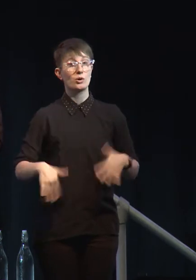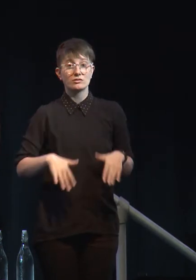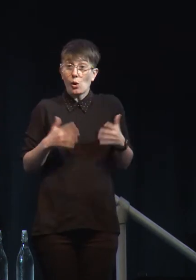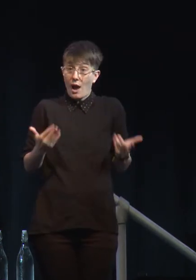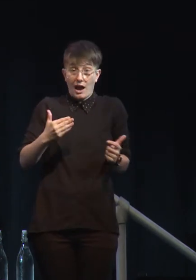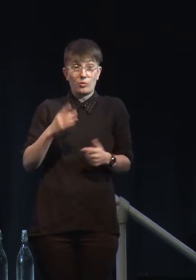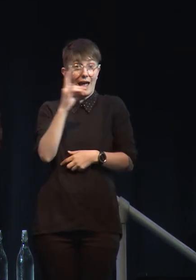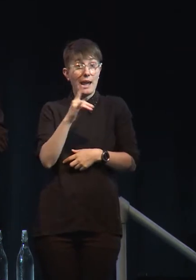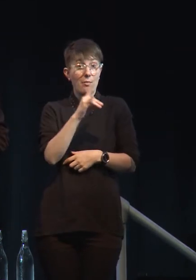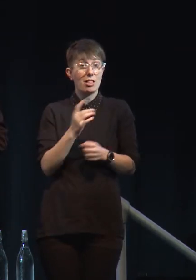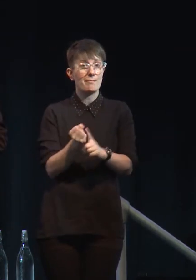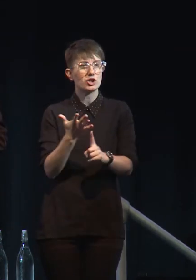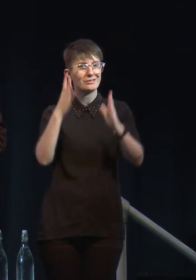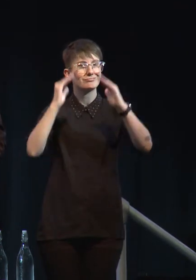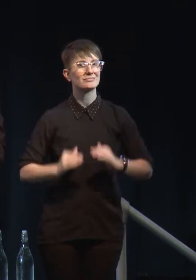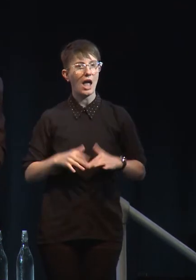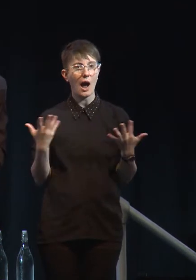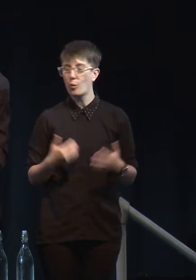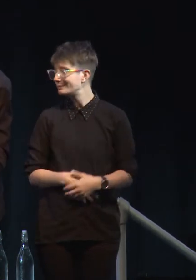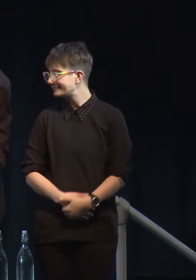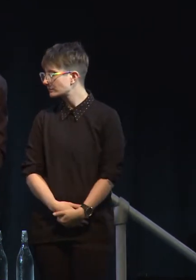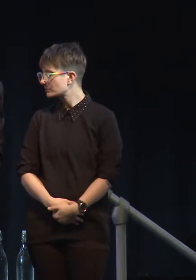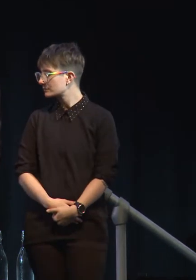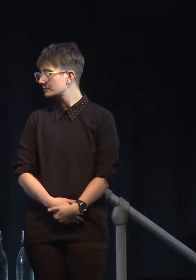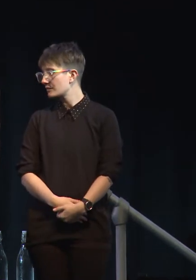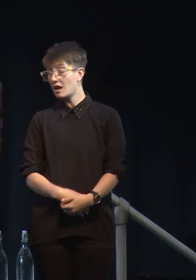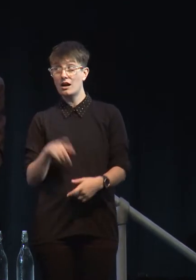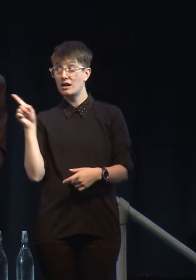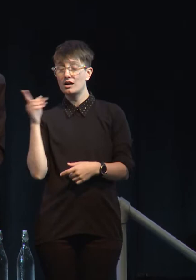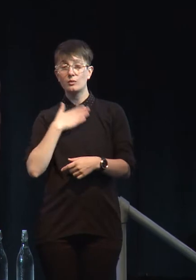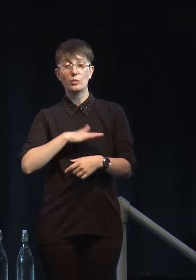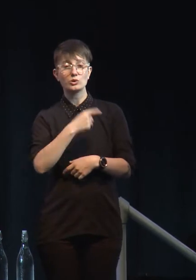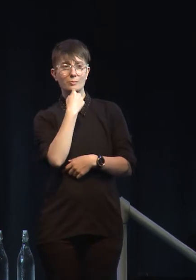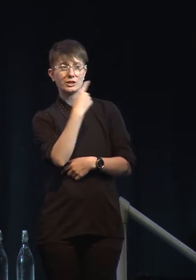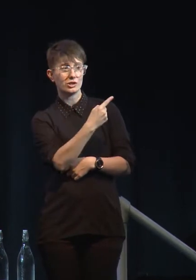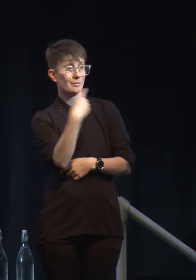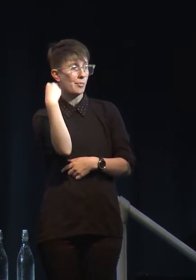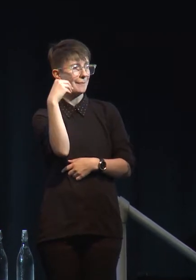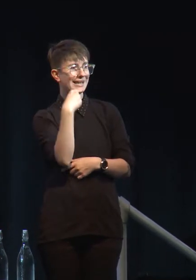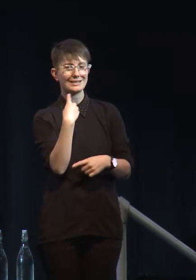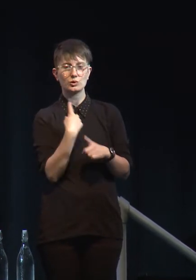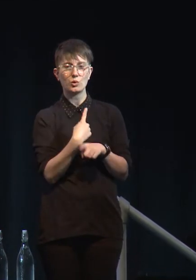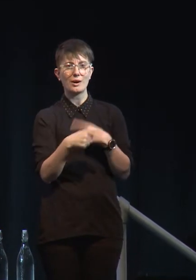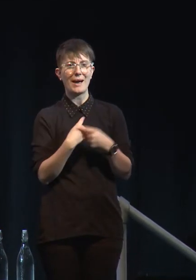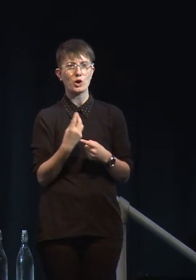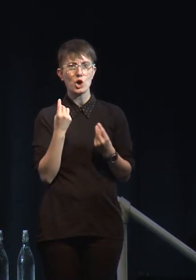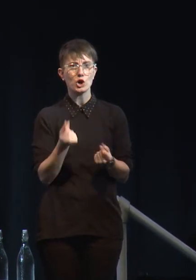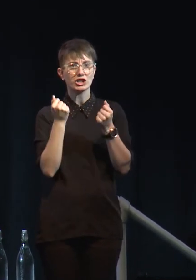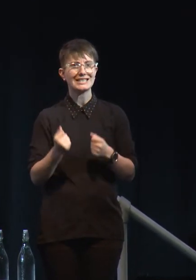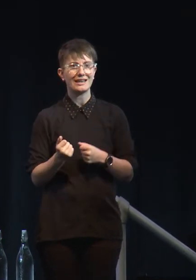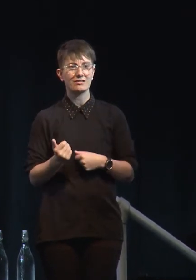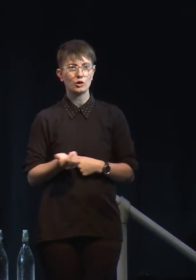to? Yeah, I just wanted to mention, too, you know, the prime minister actually talked about urgency. The UN announced